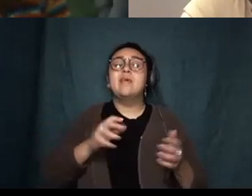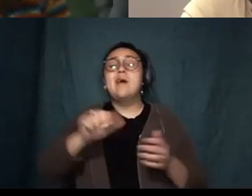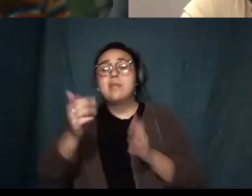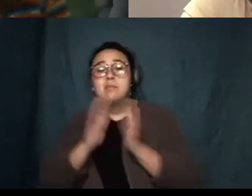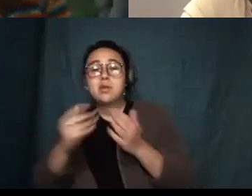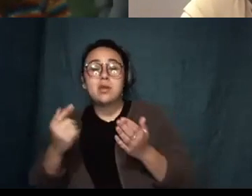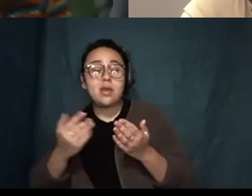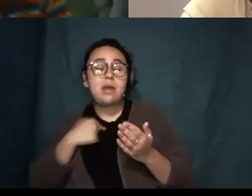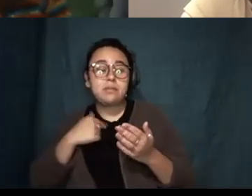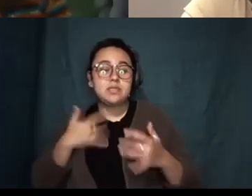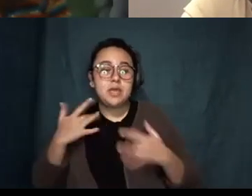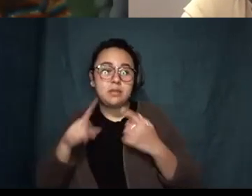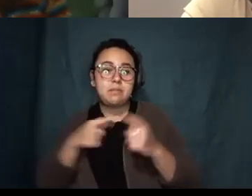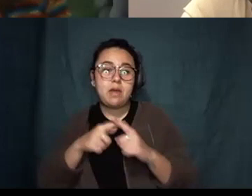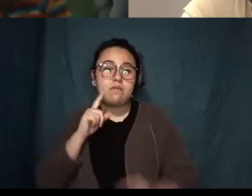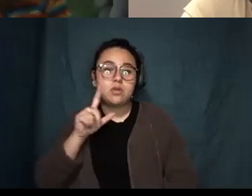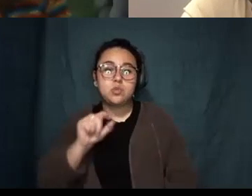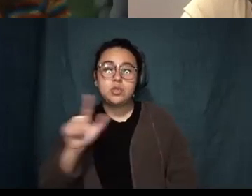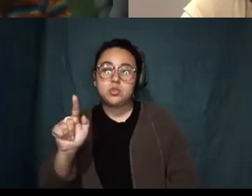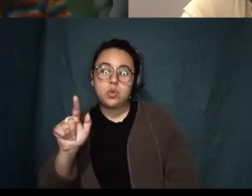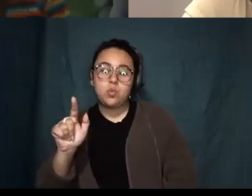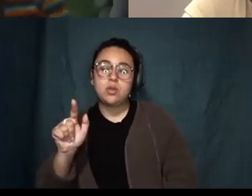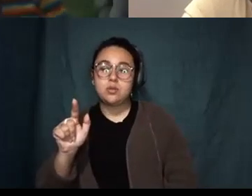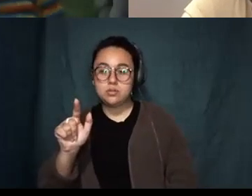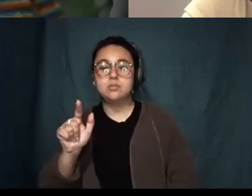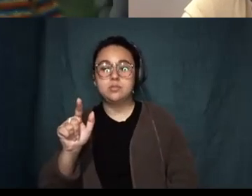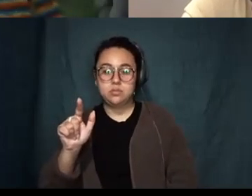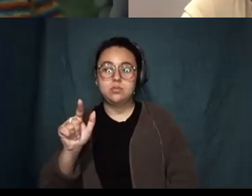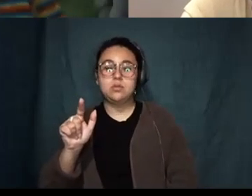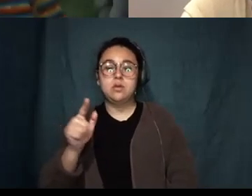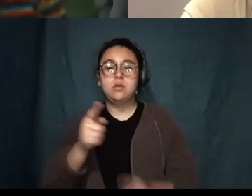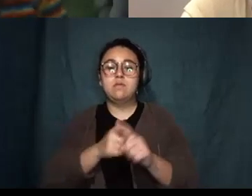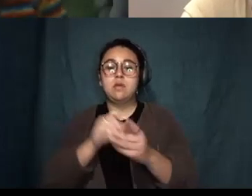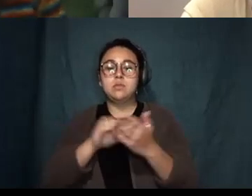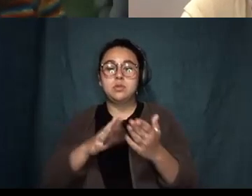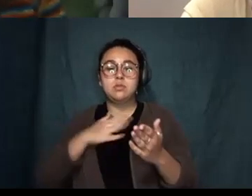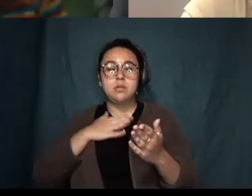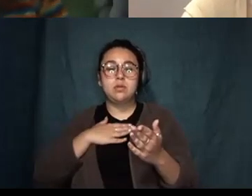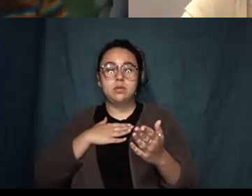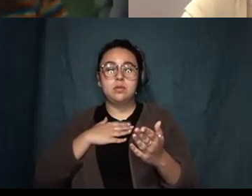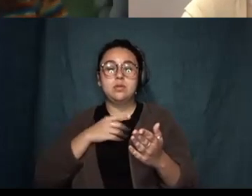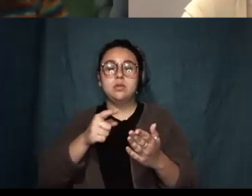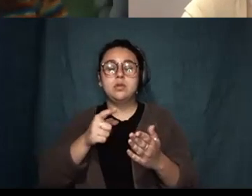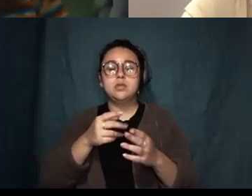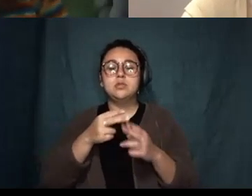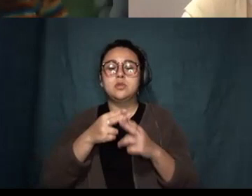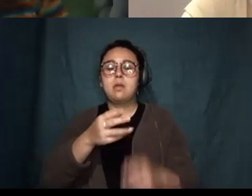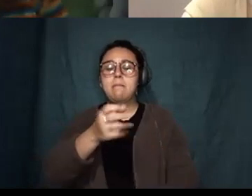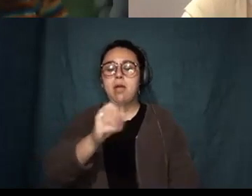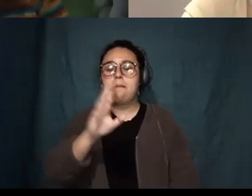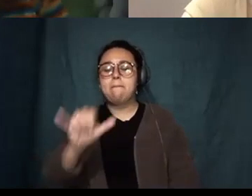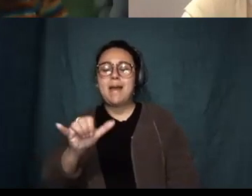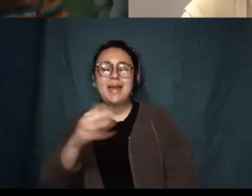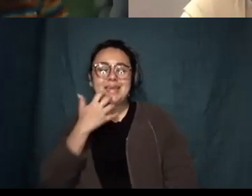is um a book by a former student of mine Dante Almoni's Milk Blood Heat which is a story collection I think it's out in